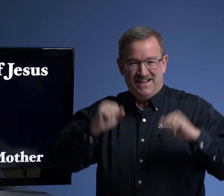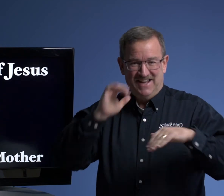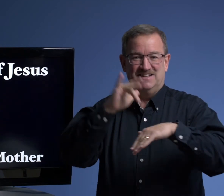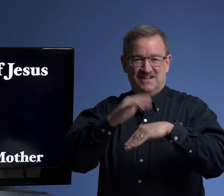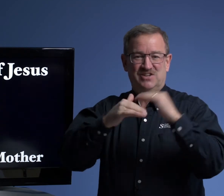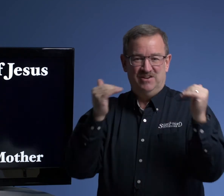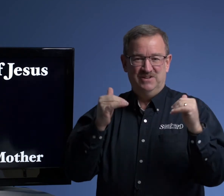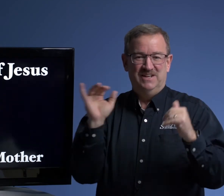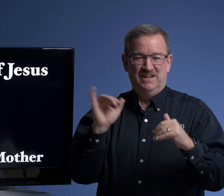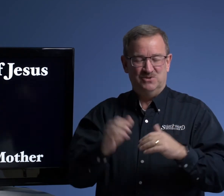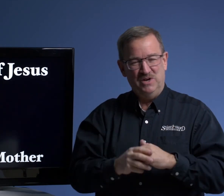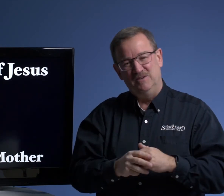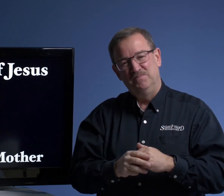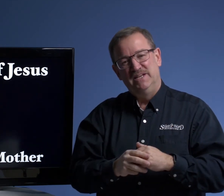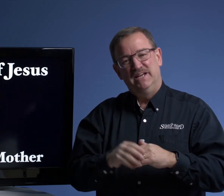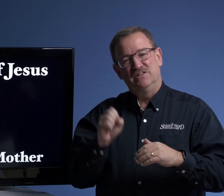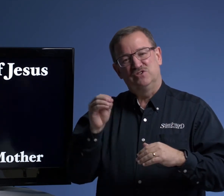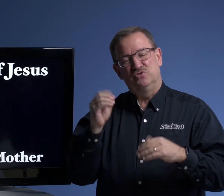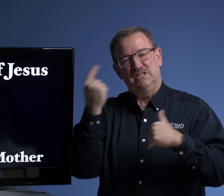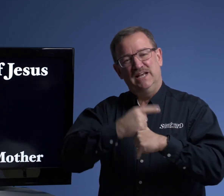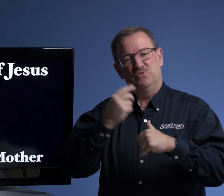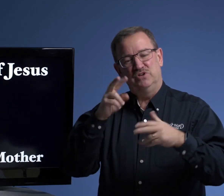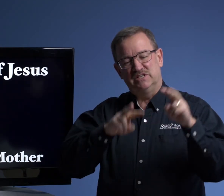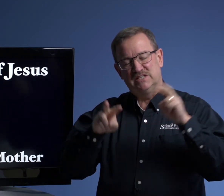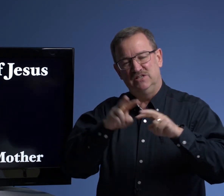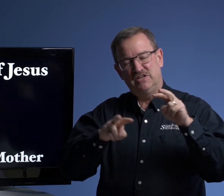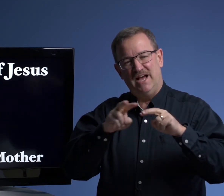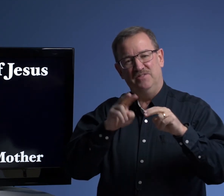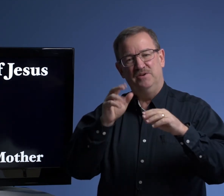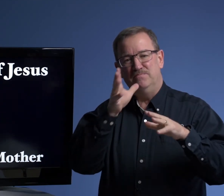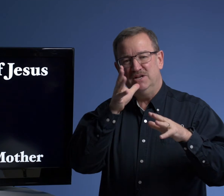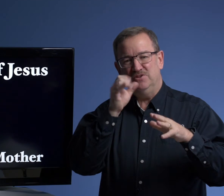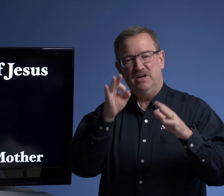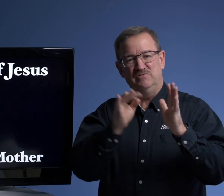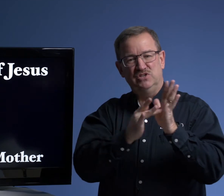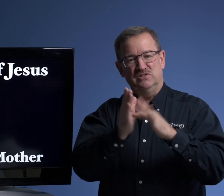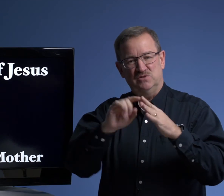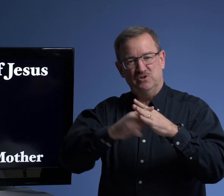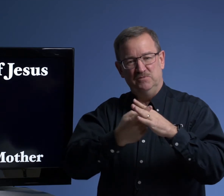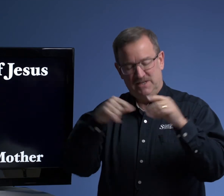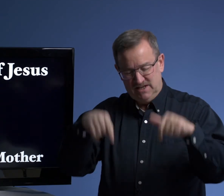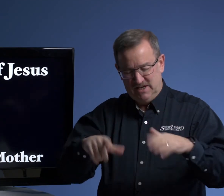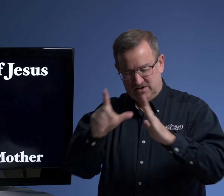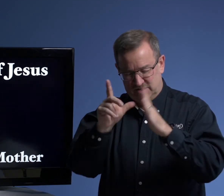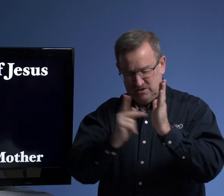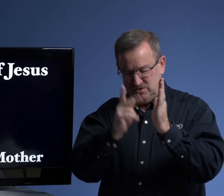can touch heaven as well. And so today we're going to look at the mother of Jesus. We're going to begin here in Luke